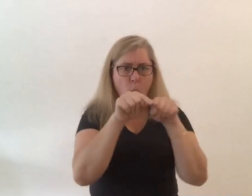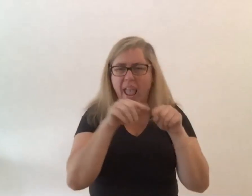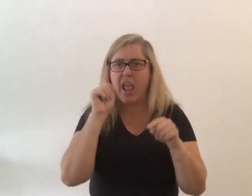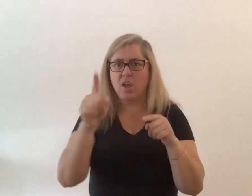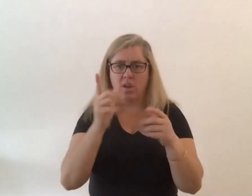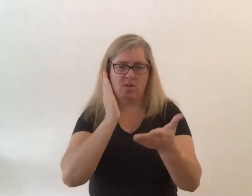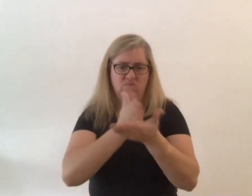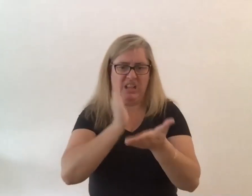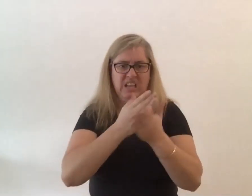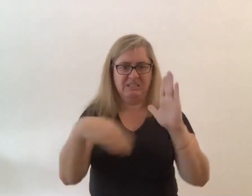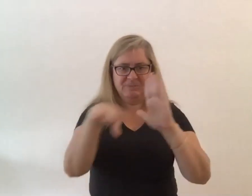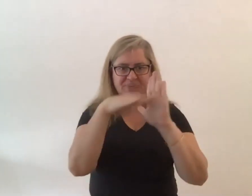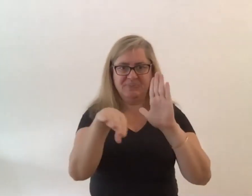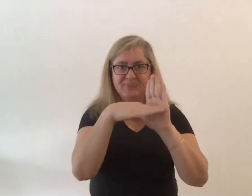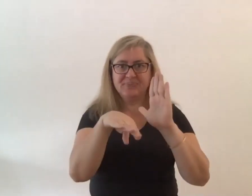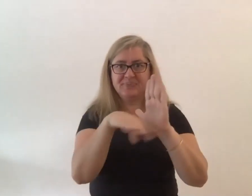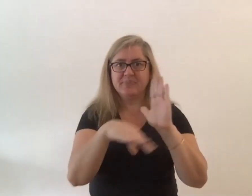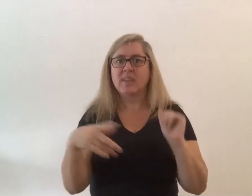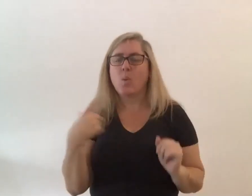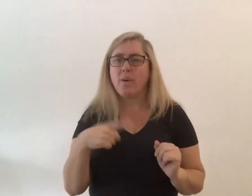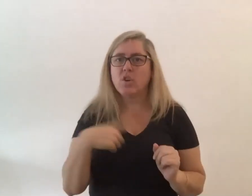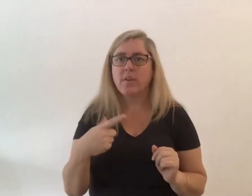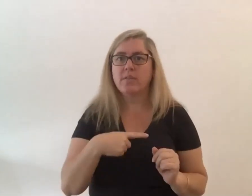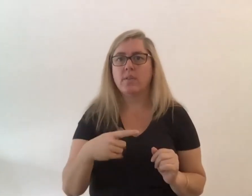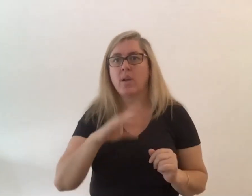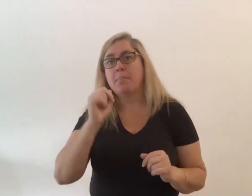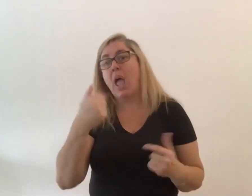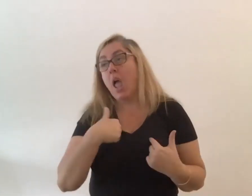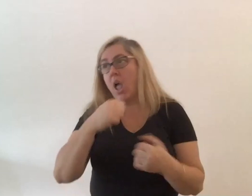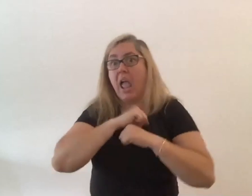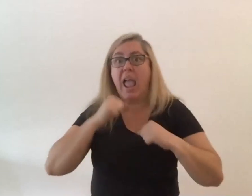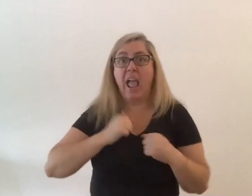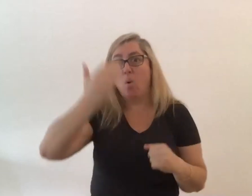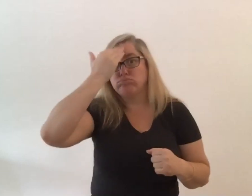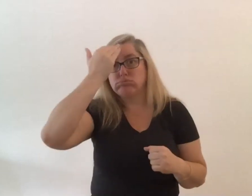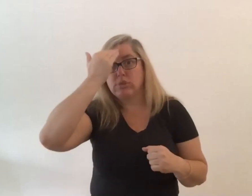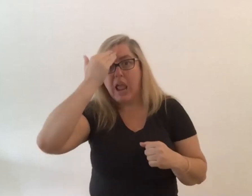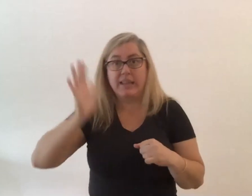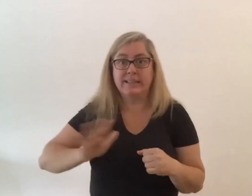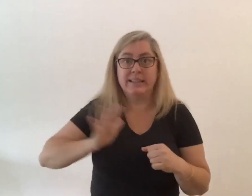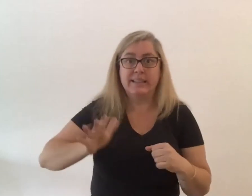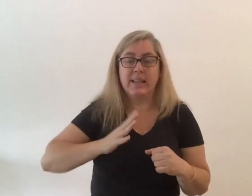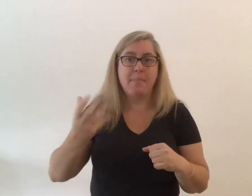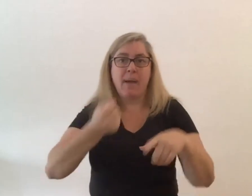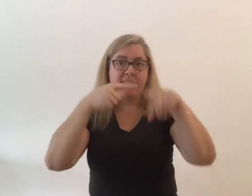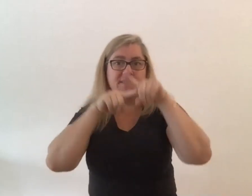but you know i guess that's what our brains crave so we've got to do what our brains crave i suppose